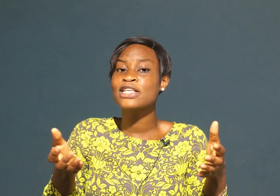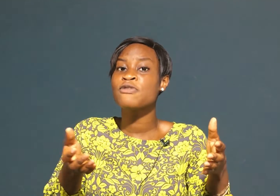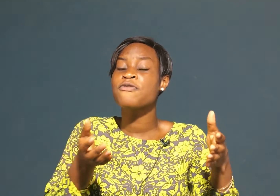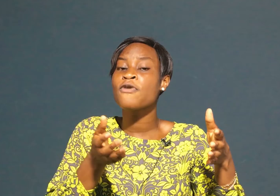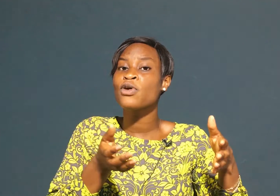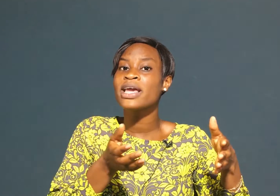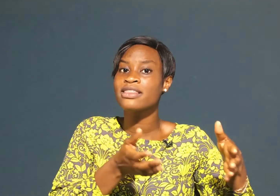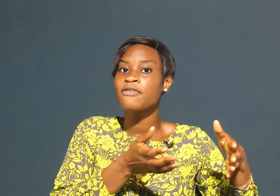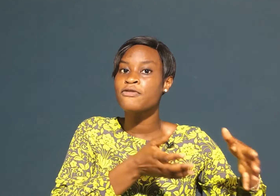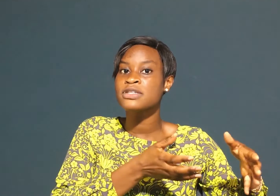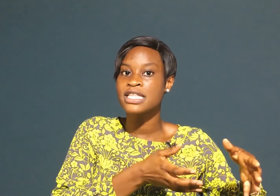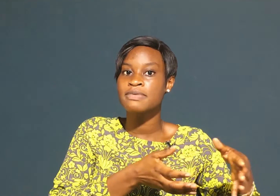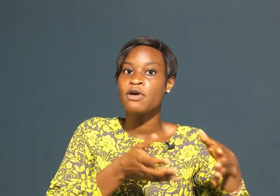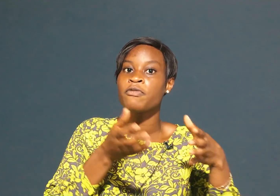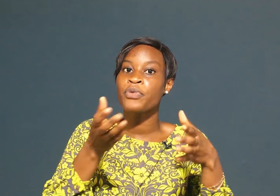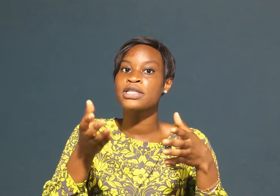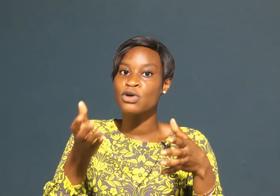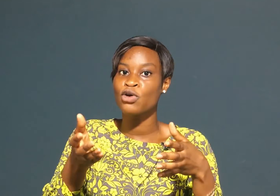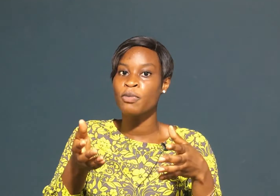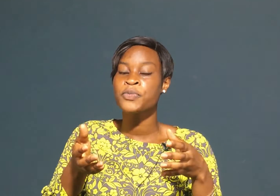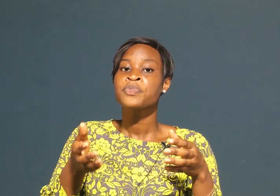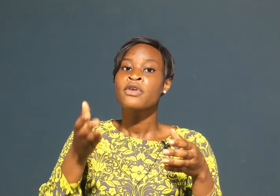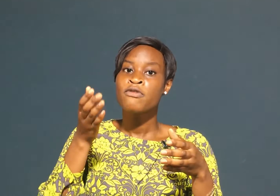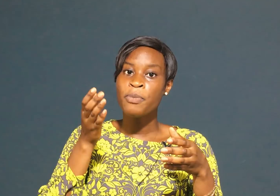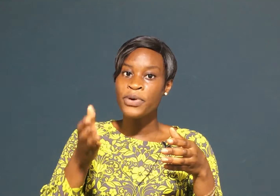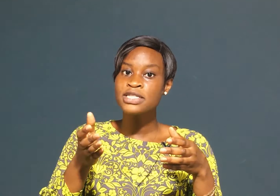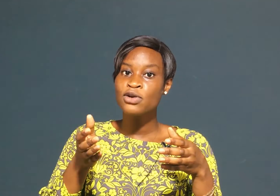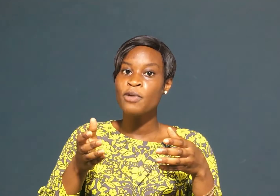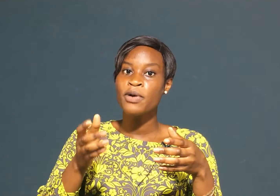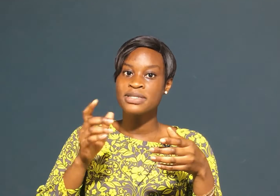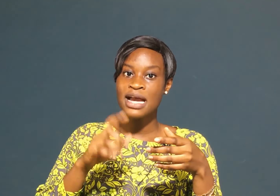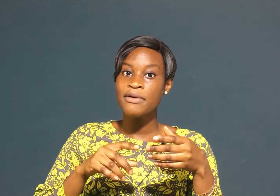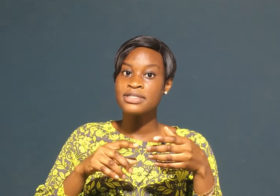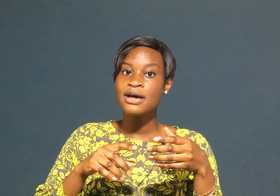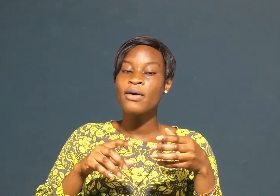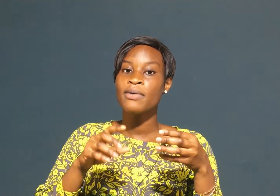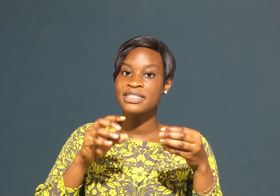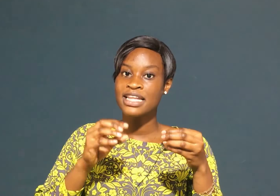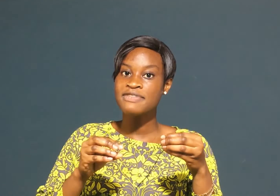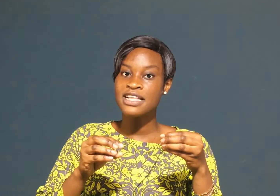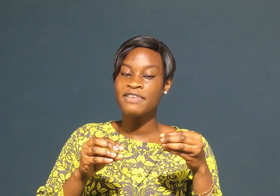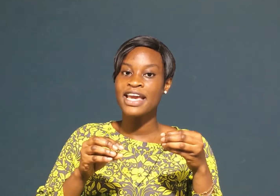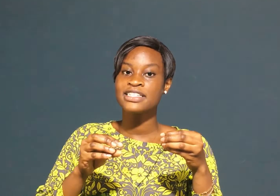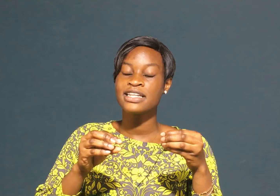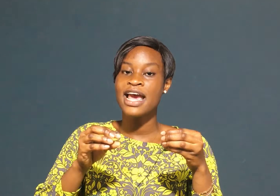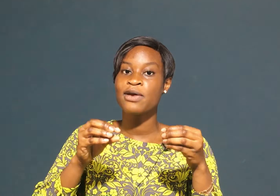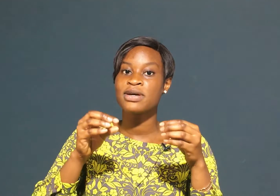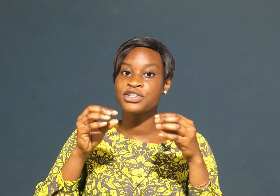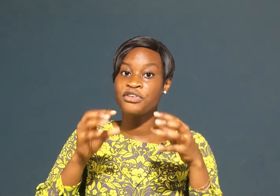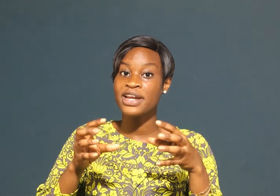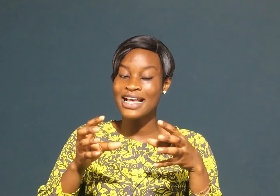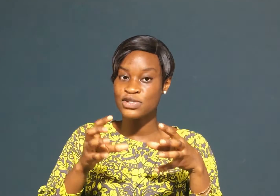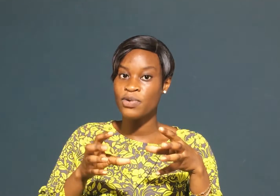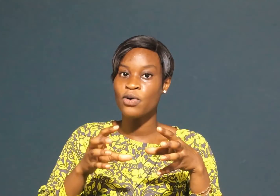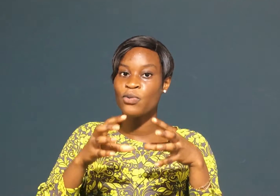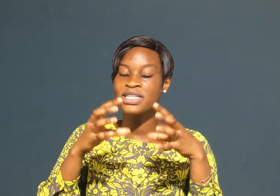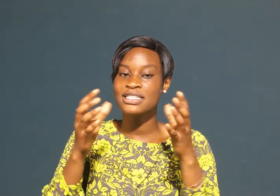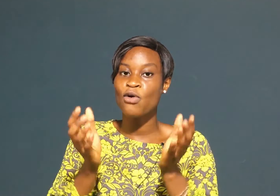to follow in the footsteps of prince globe for prince globe it was carousel it was left navigation and it was grid as well which is a